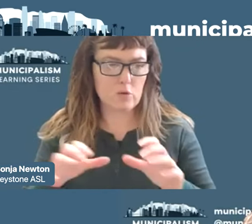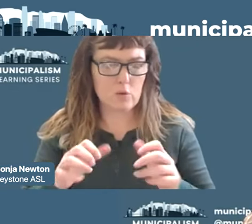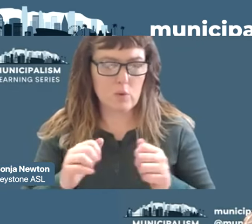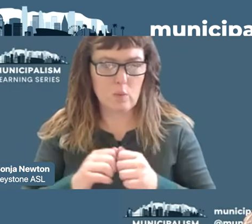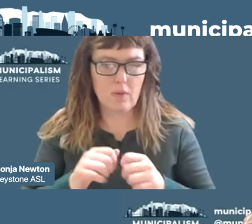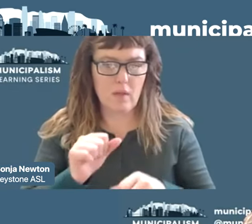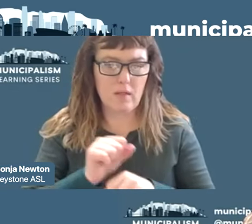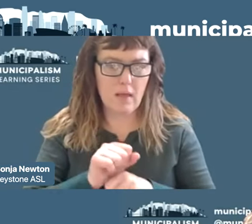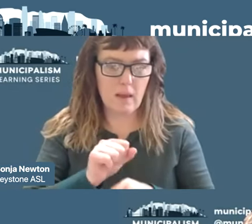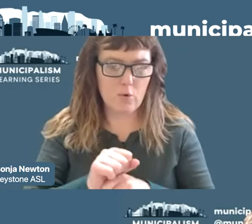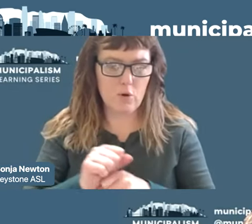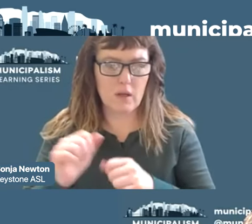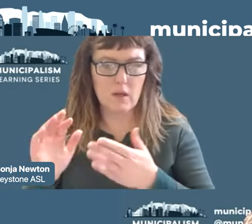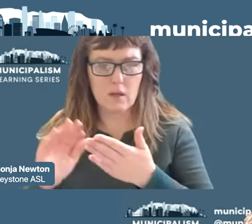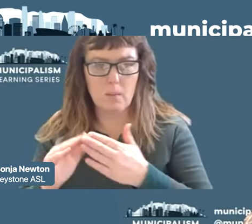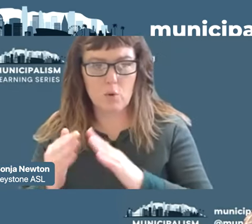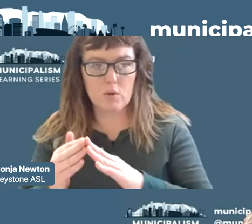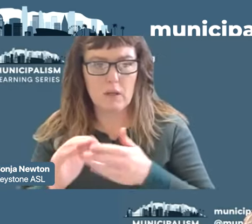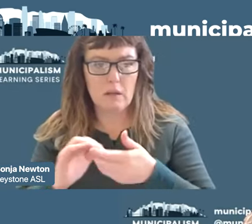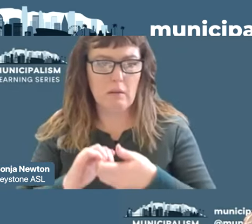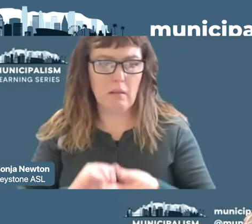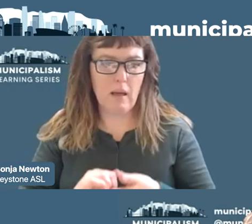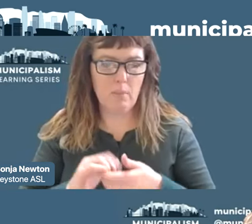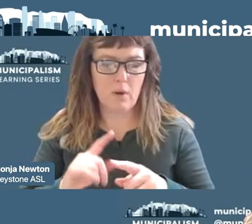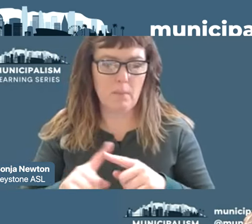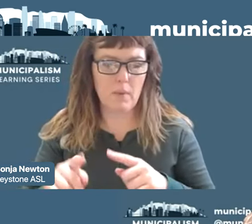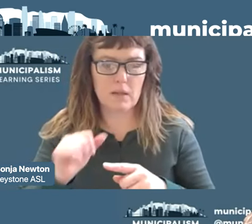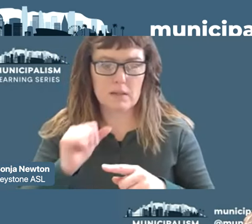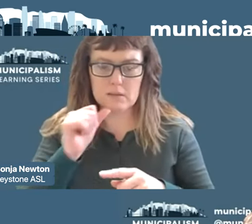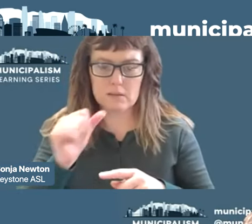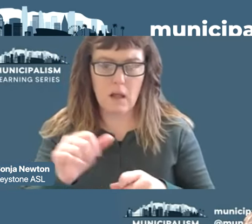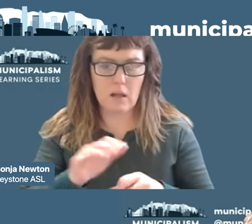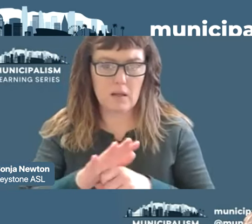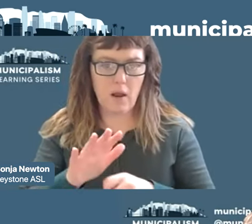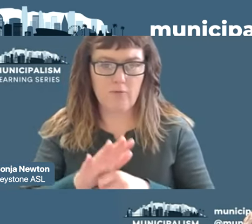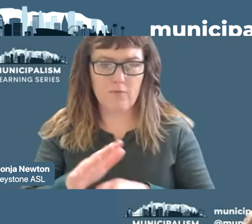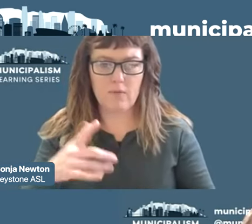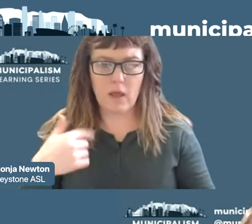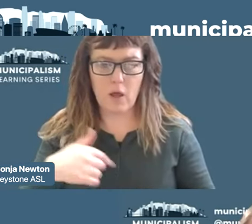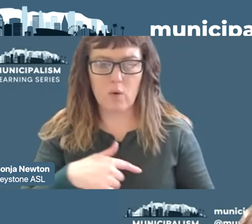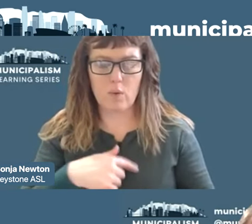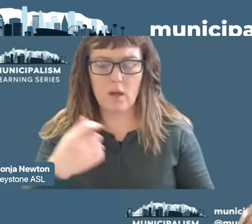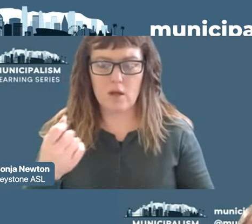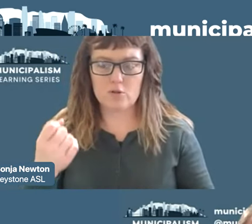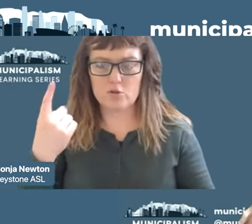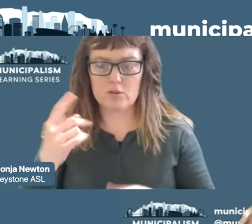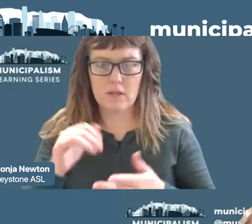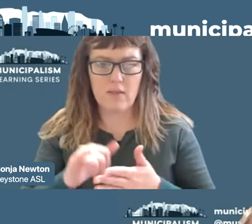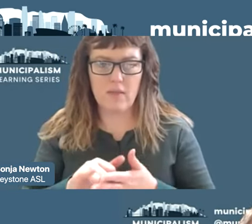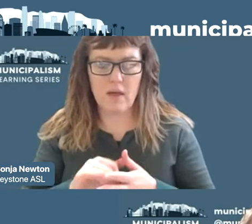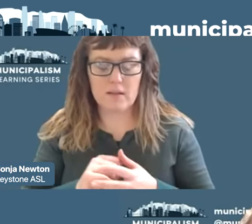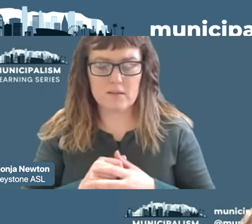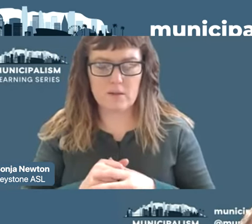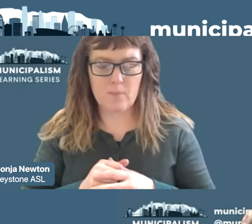and community organization but it's not enough and so we understand that it's not enough also that we are a